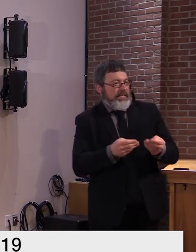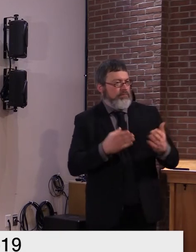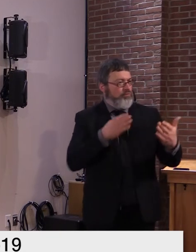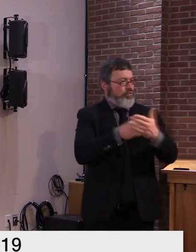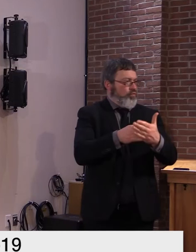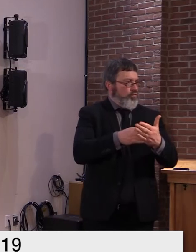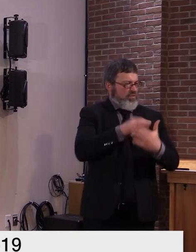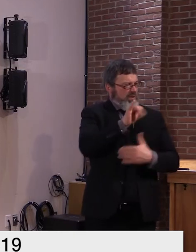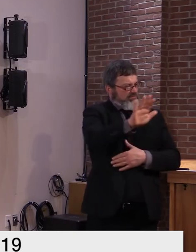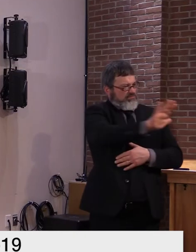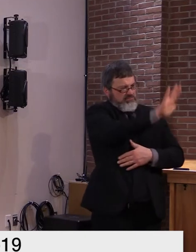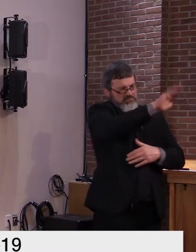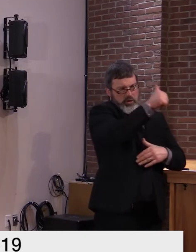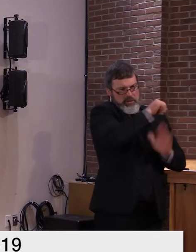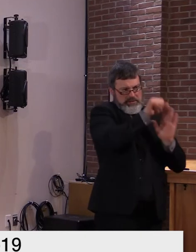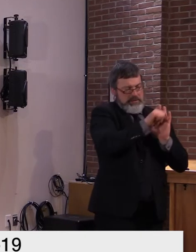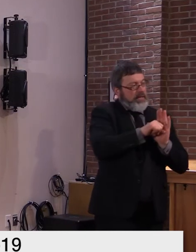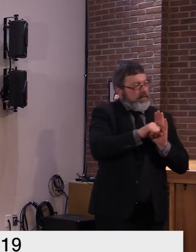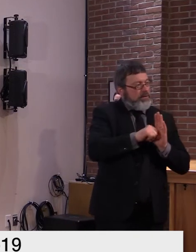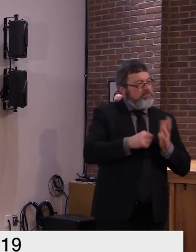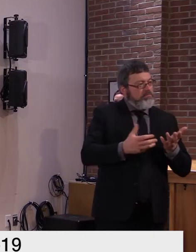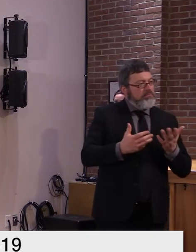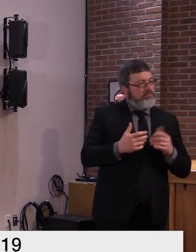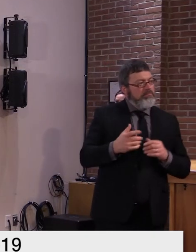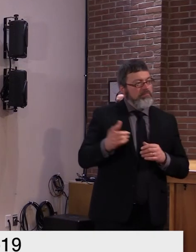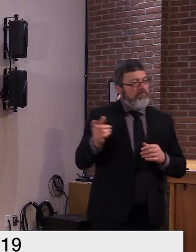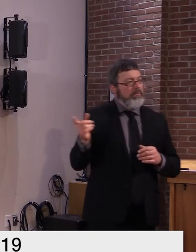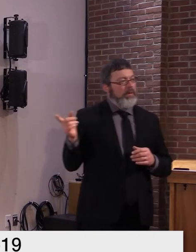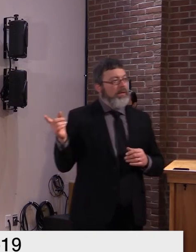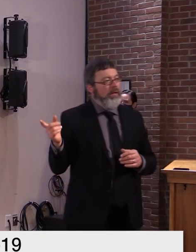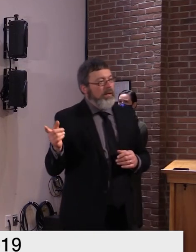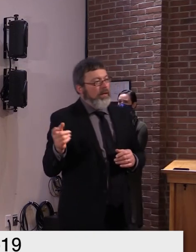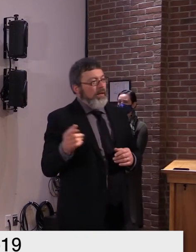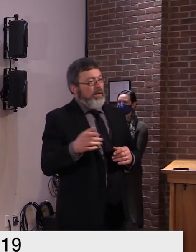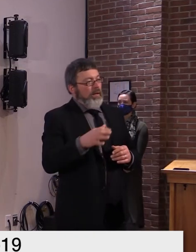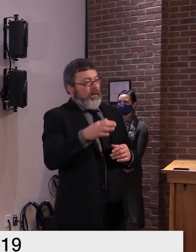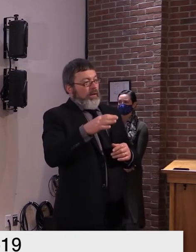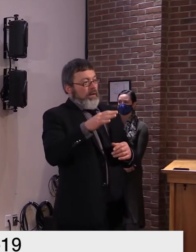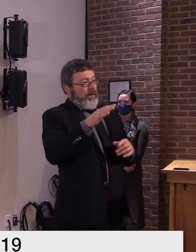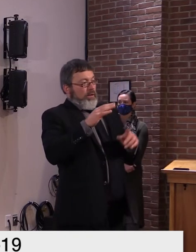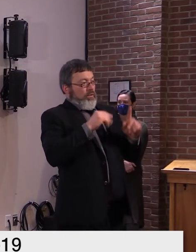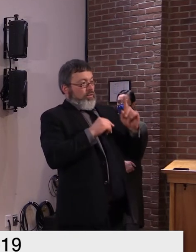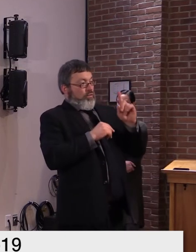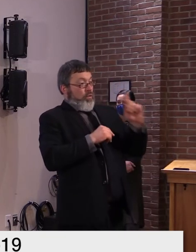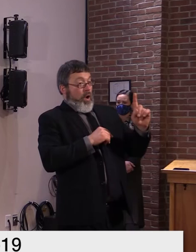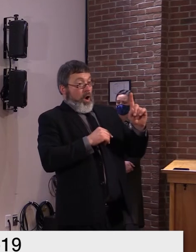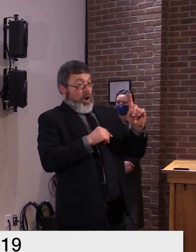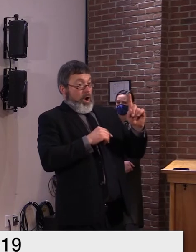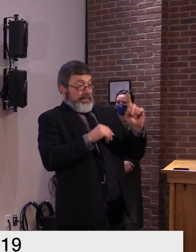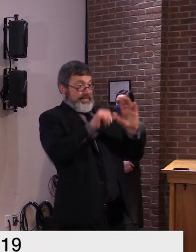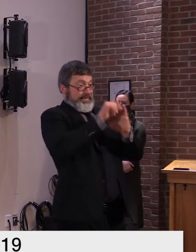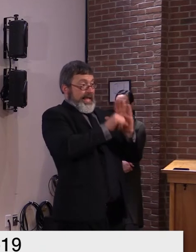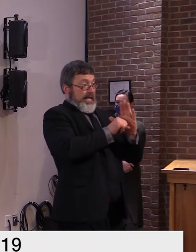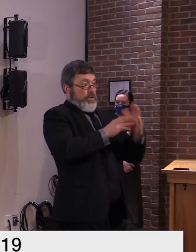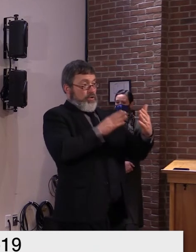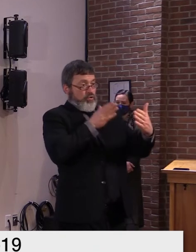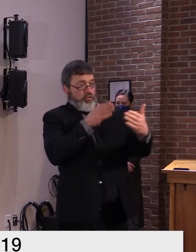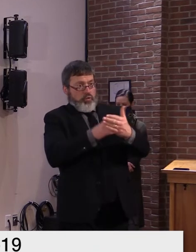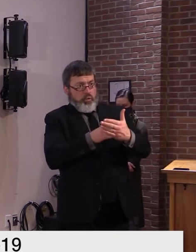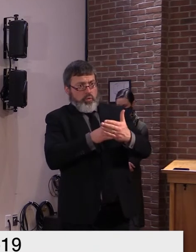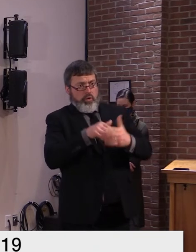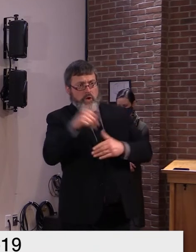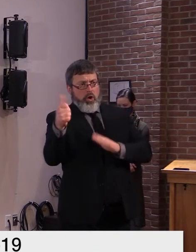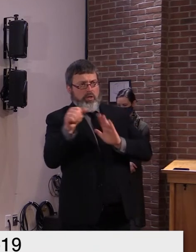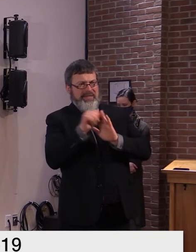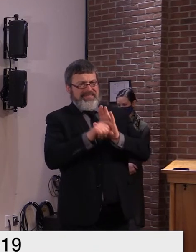state to sue another state over their own laws. I think that's what's bizarre. And I think that that's overreach.